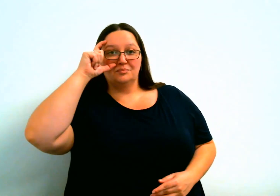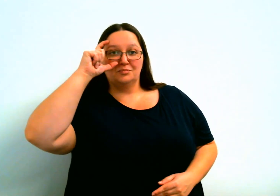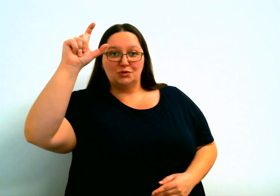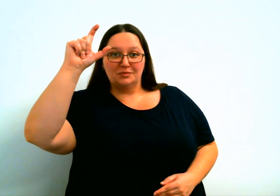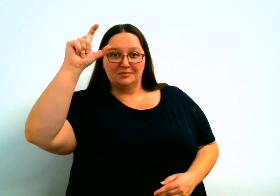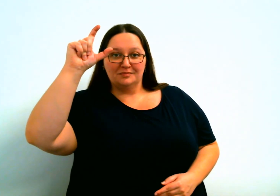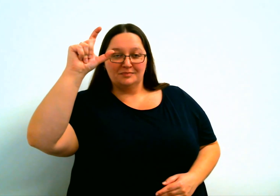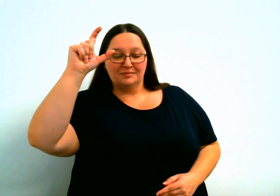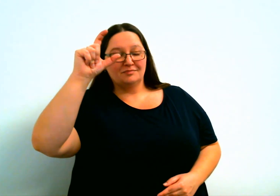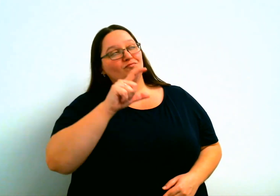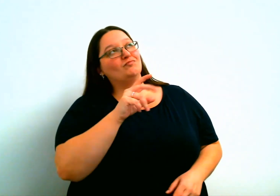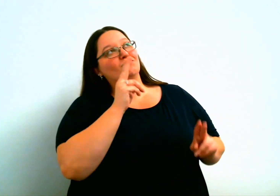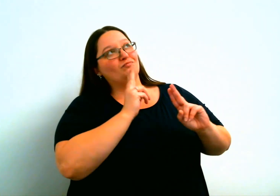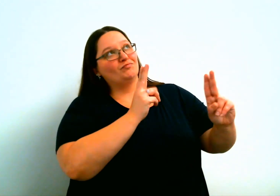Monday is to honor the moon.